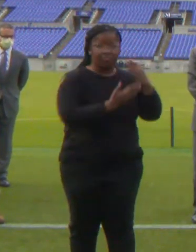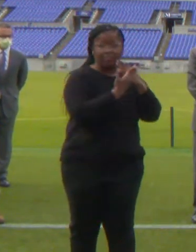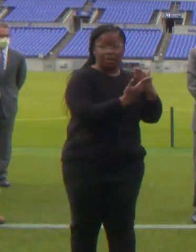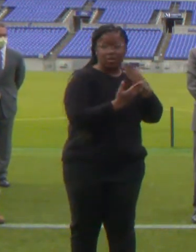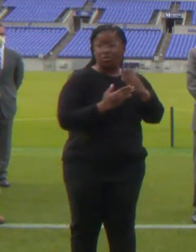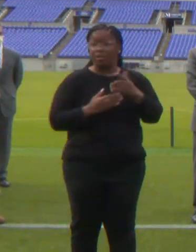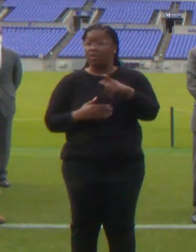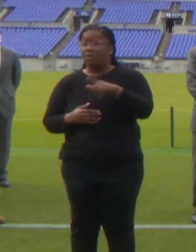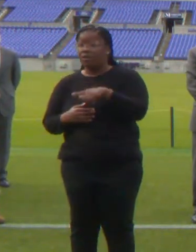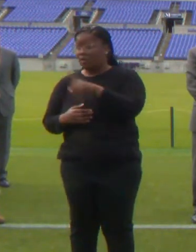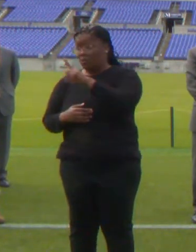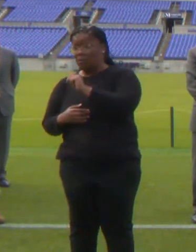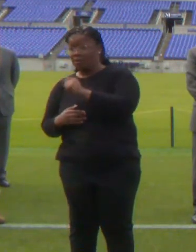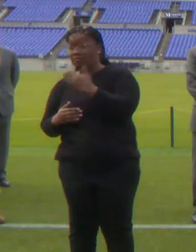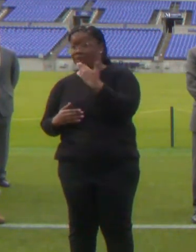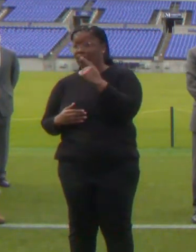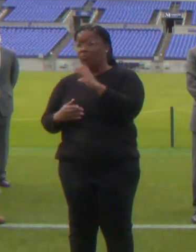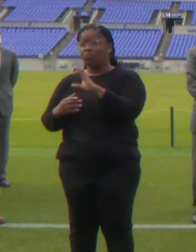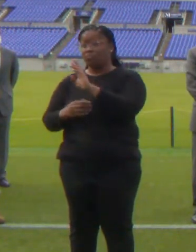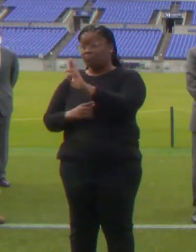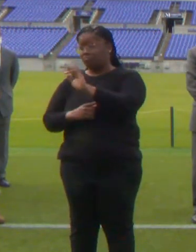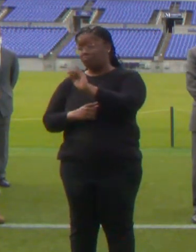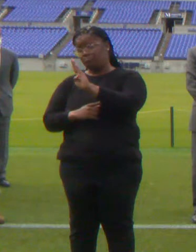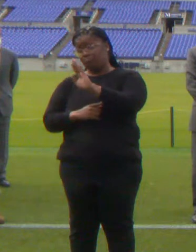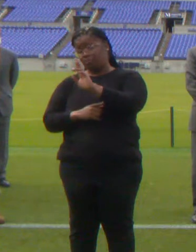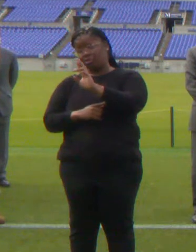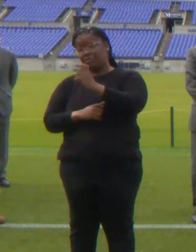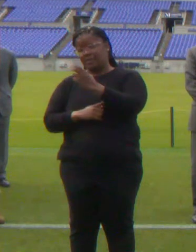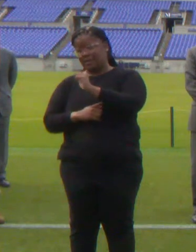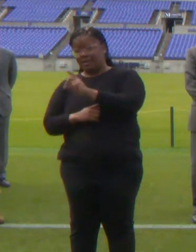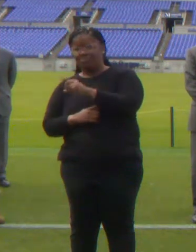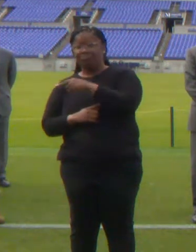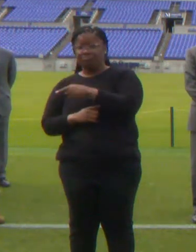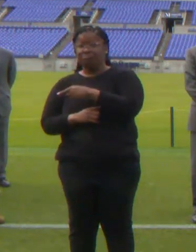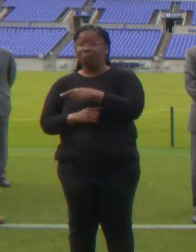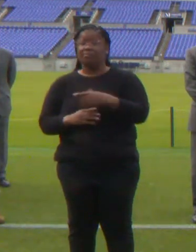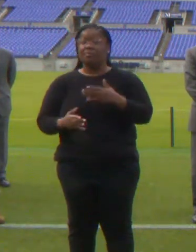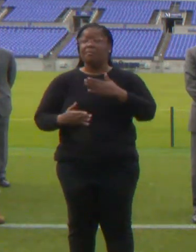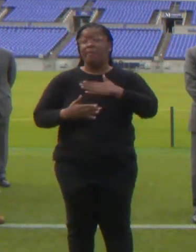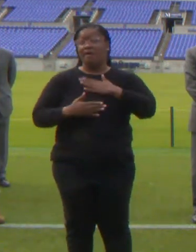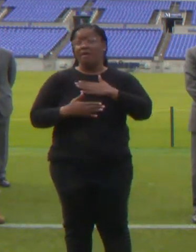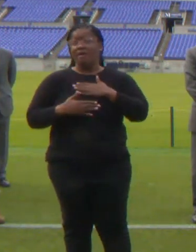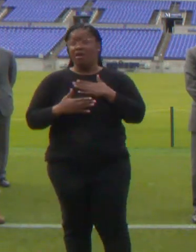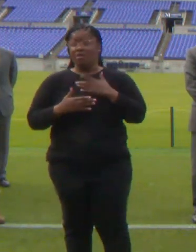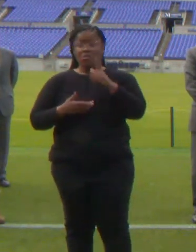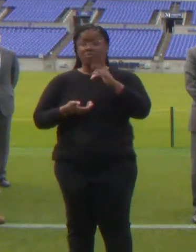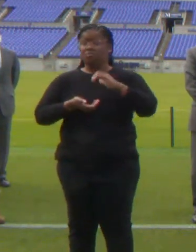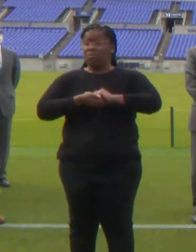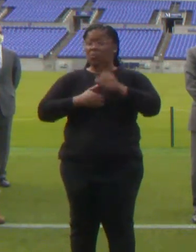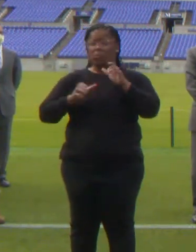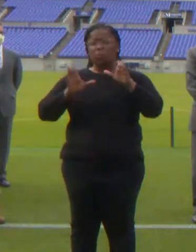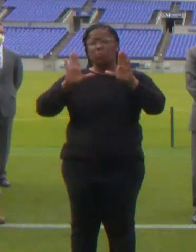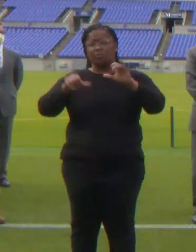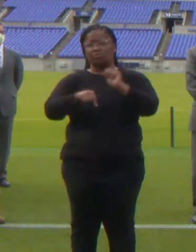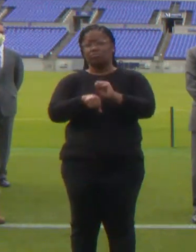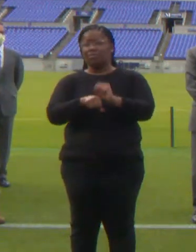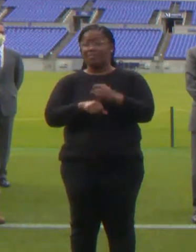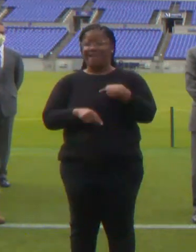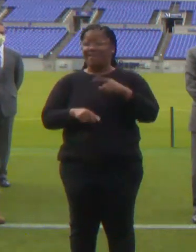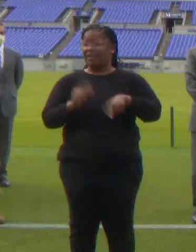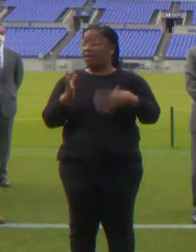General Burkhead, my partner, who's done a remarkable job. I can't tell you how much I appreciate what she's done.